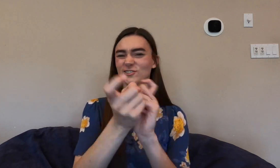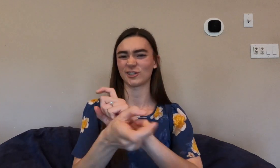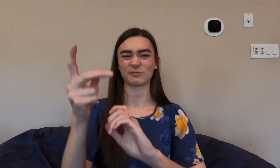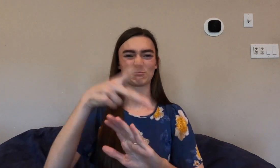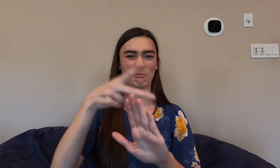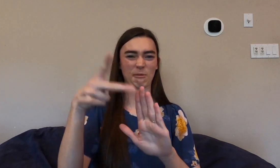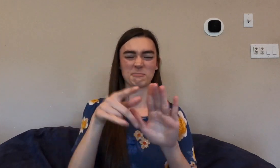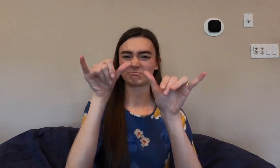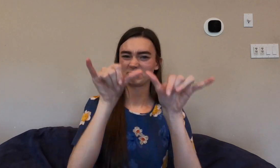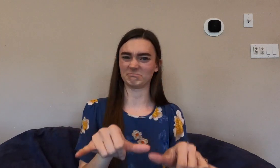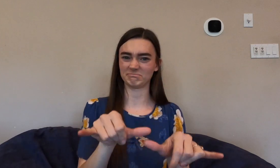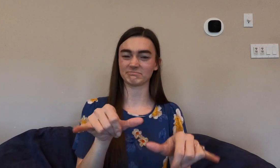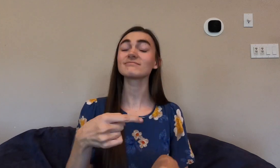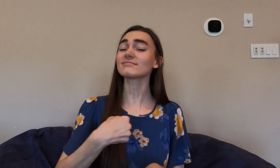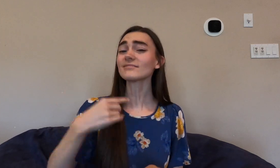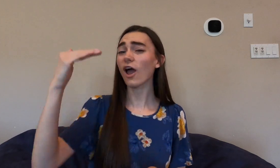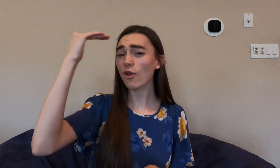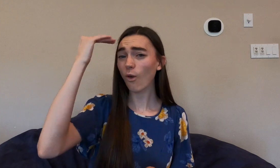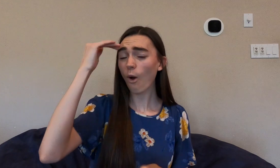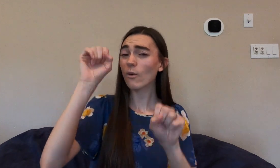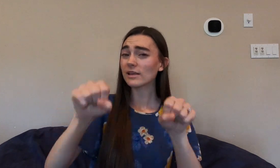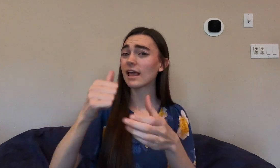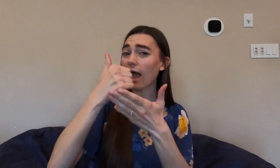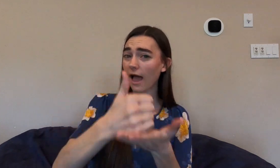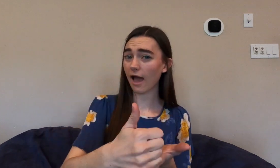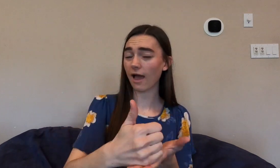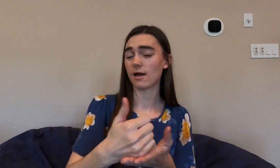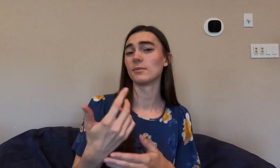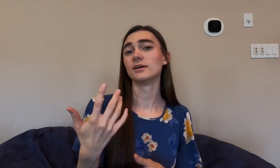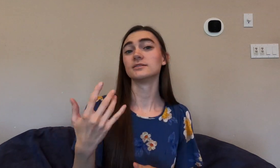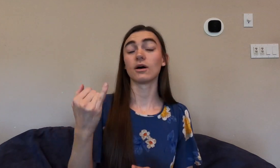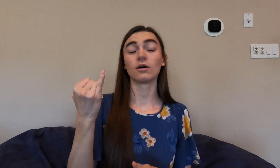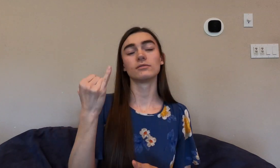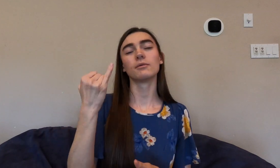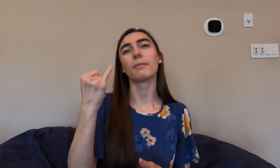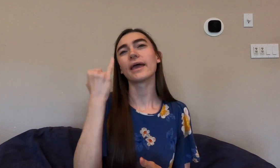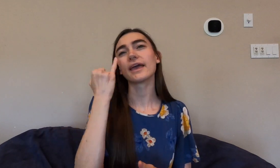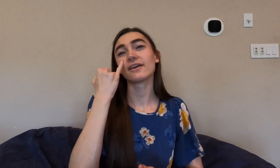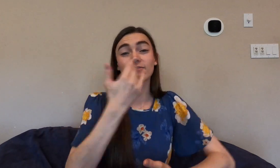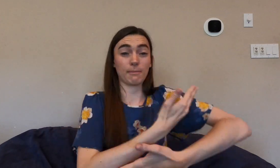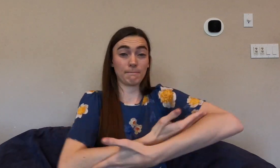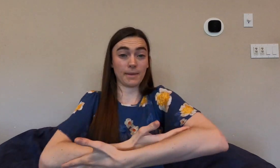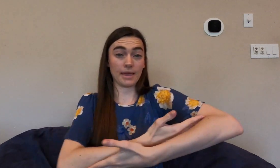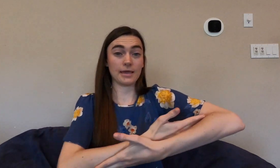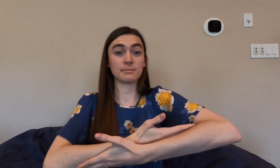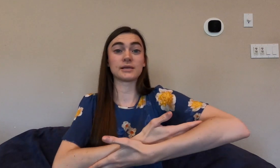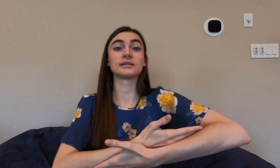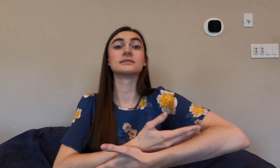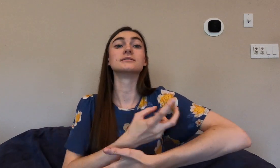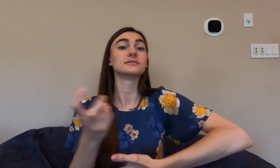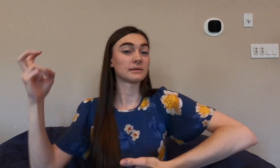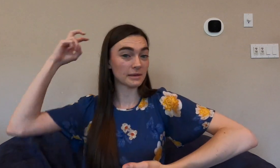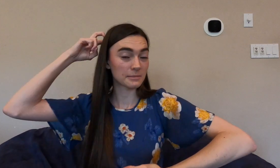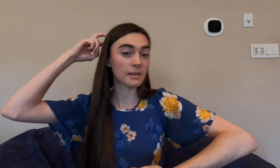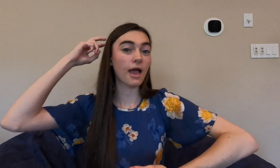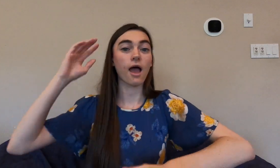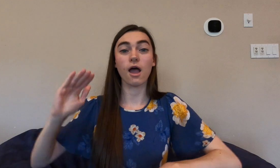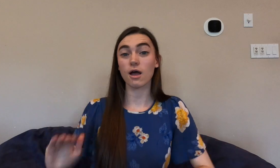not to change the program and keep it on that one. I know it can help if a baby is implanted